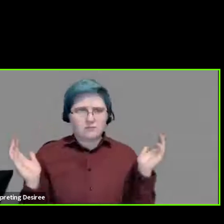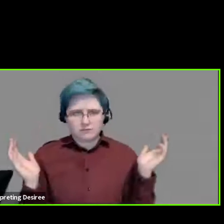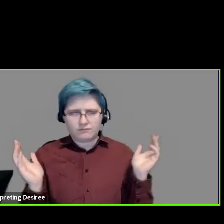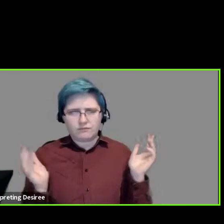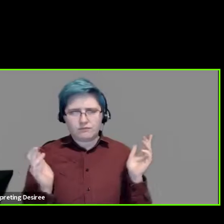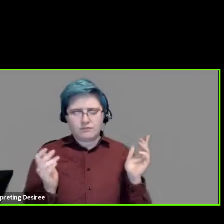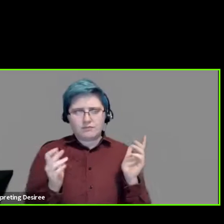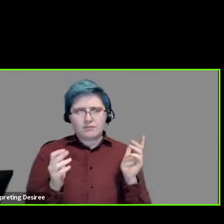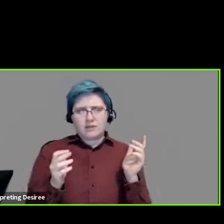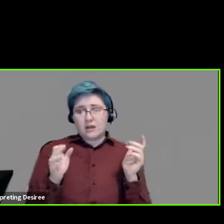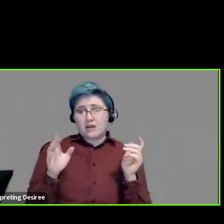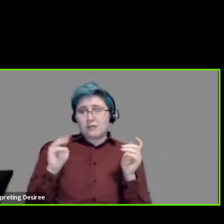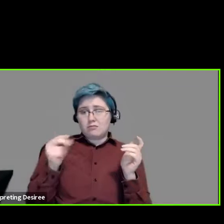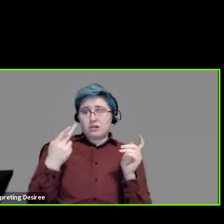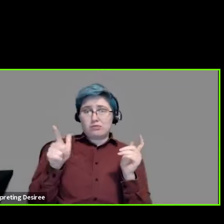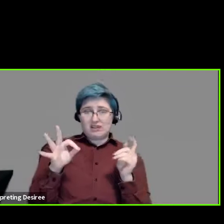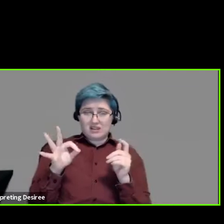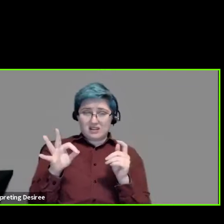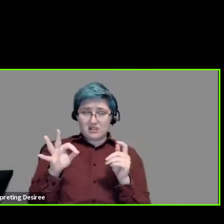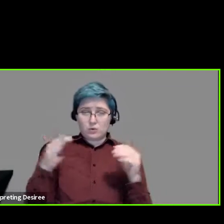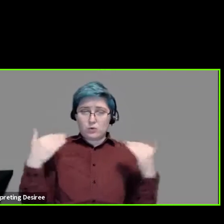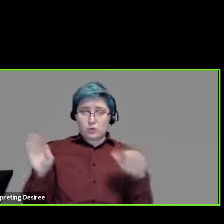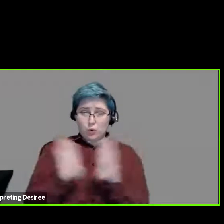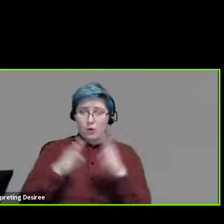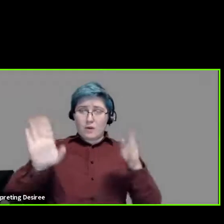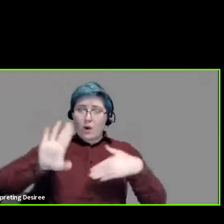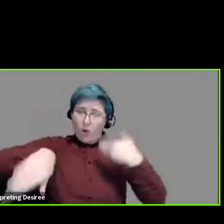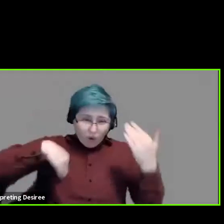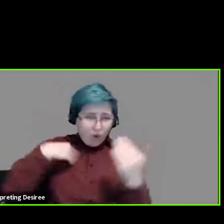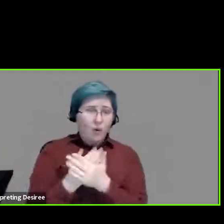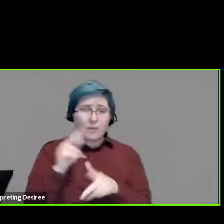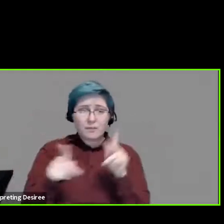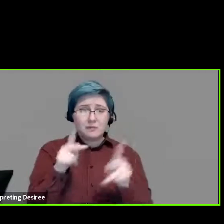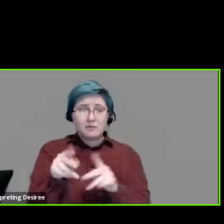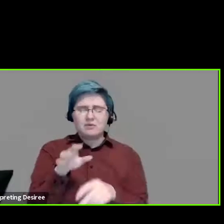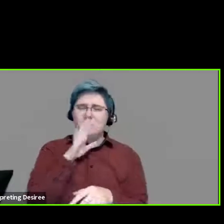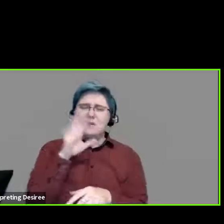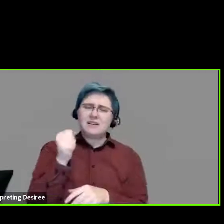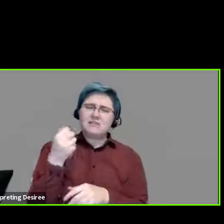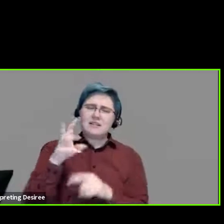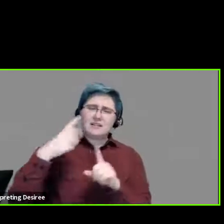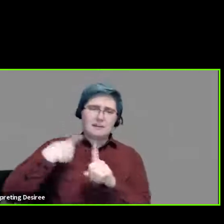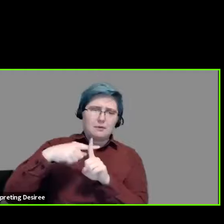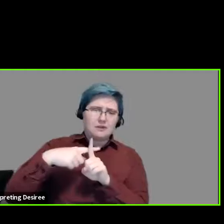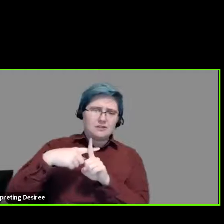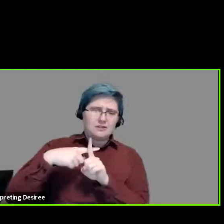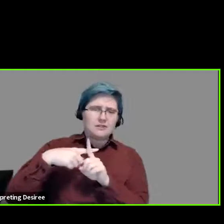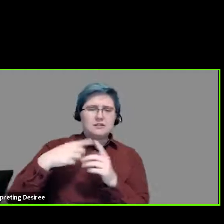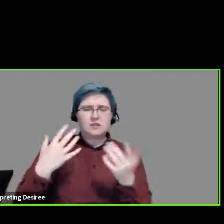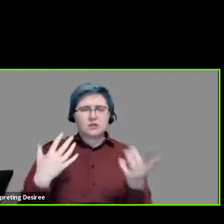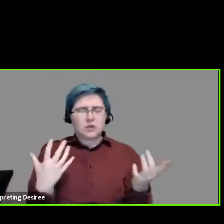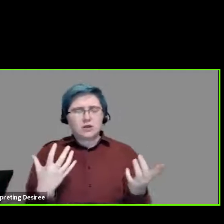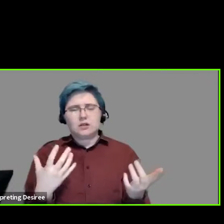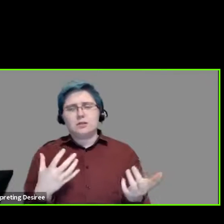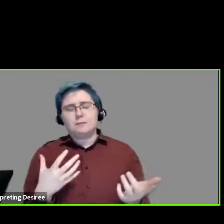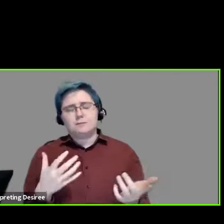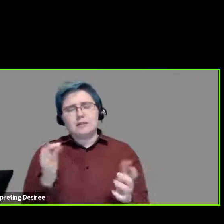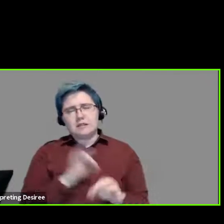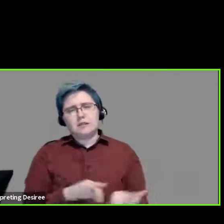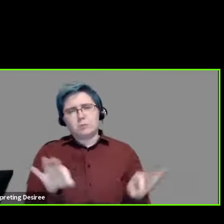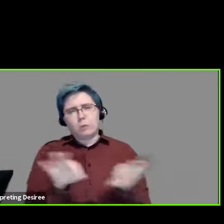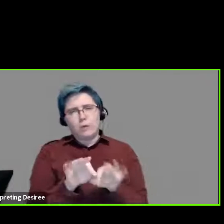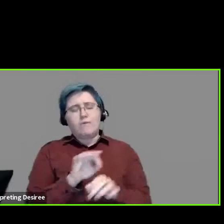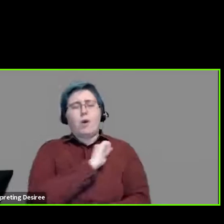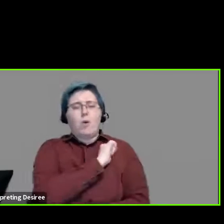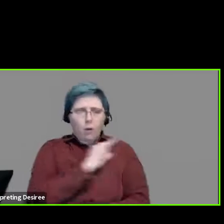Come the 29th, it's going to get opened up to the entire community, those 16 and older. So, again, I think it's important for everybody to get